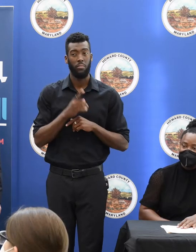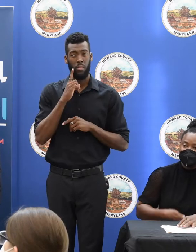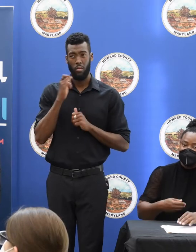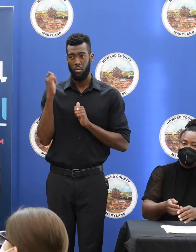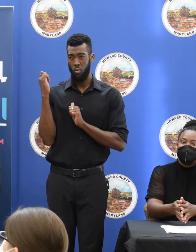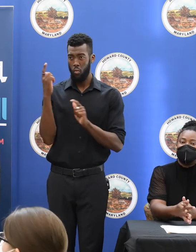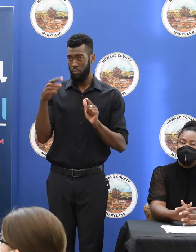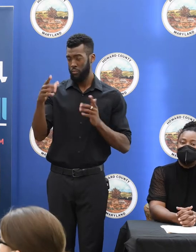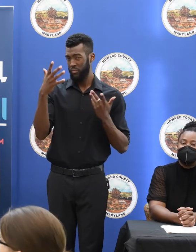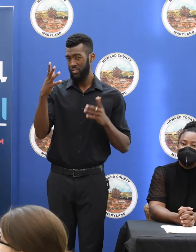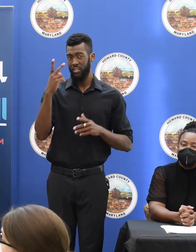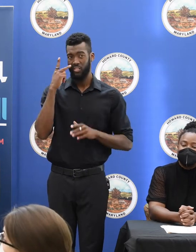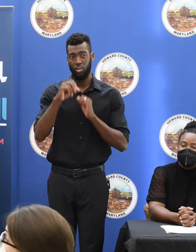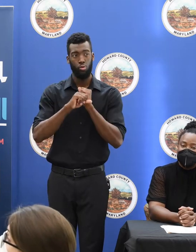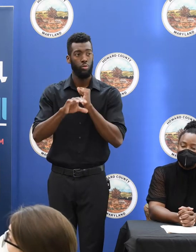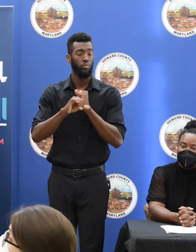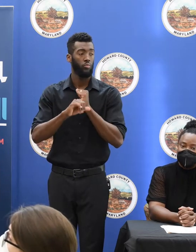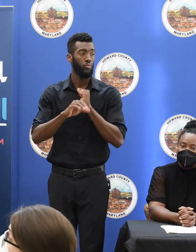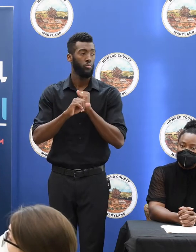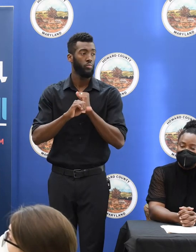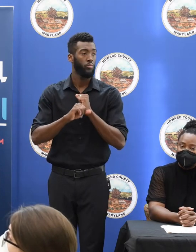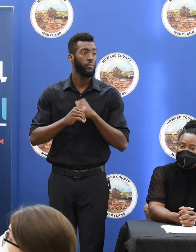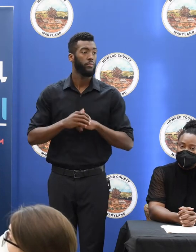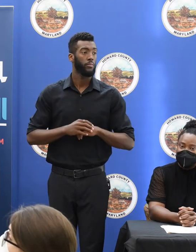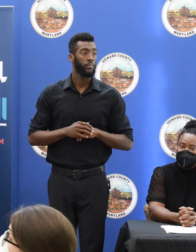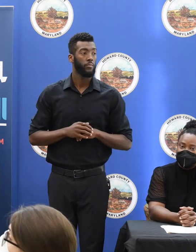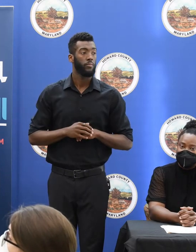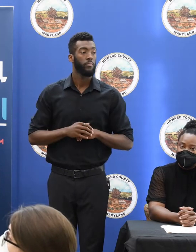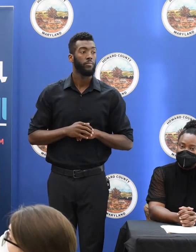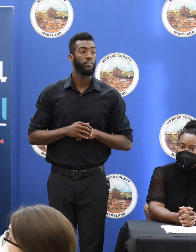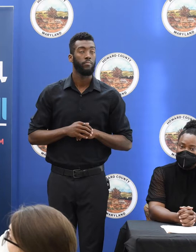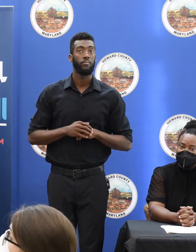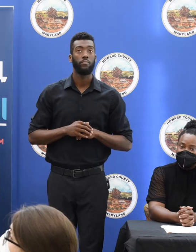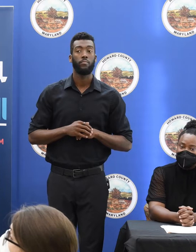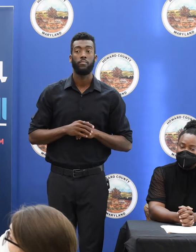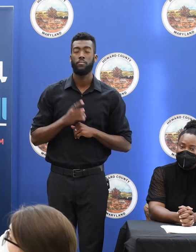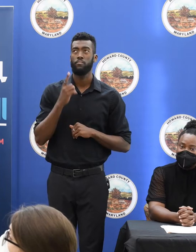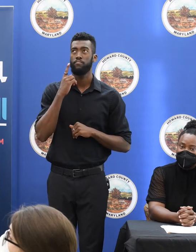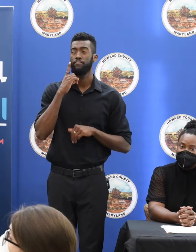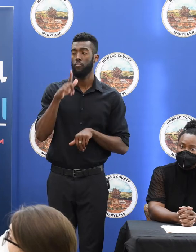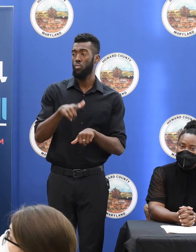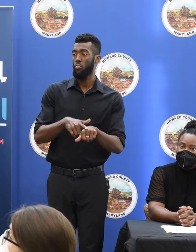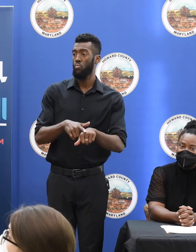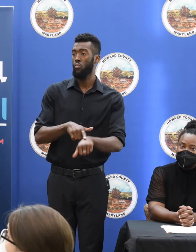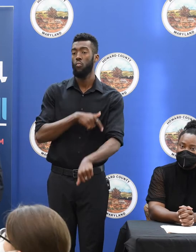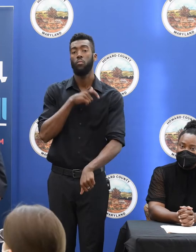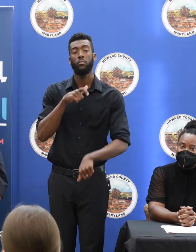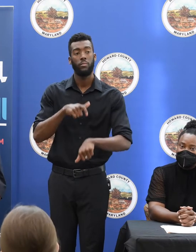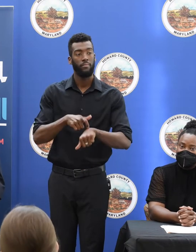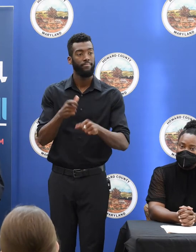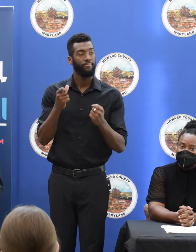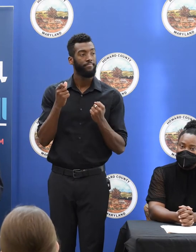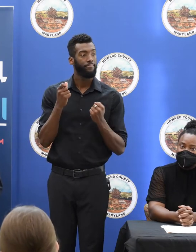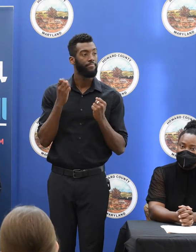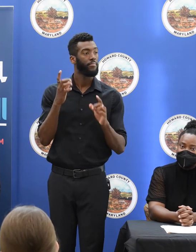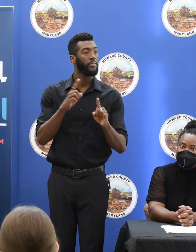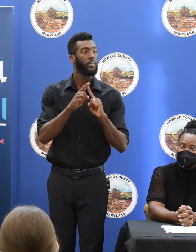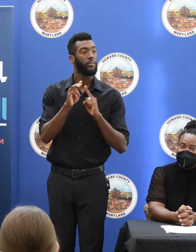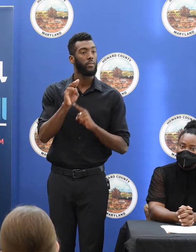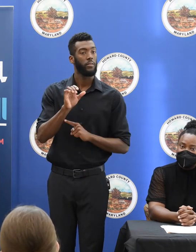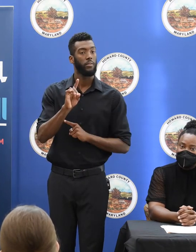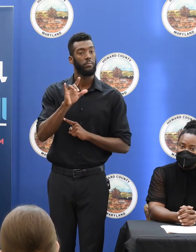the commercials that were run for a long period of time and on many media